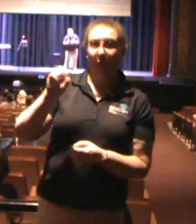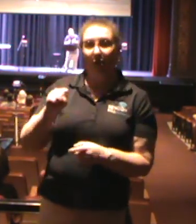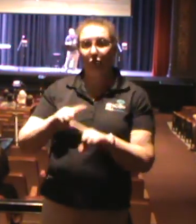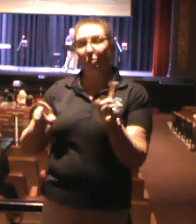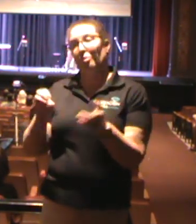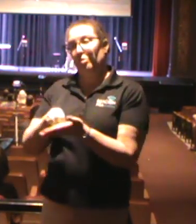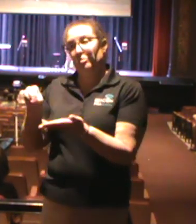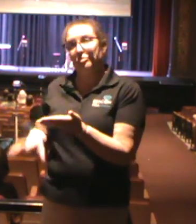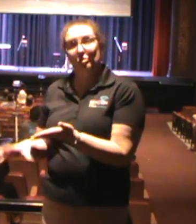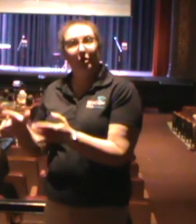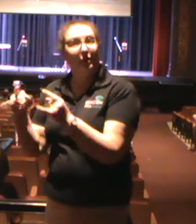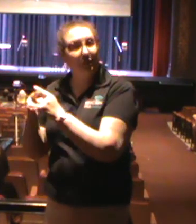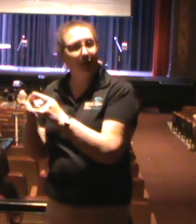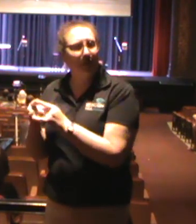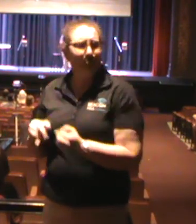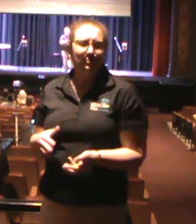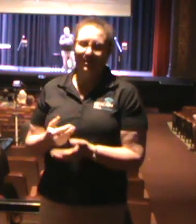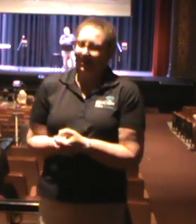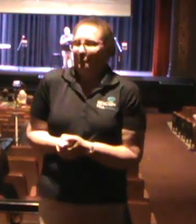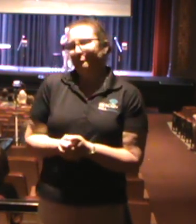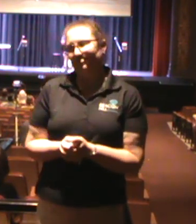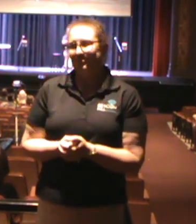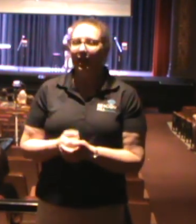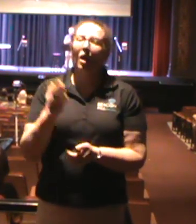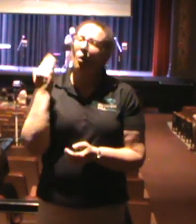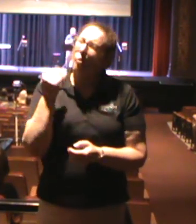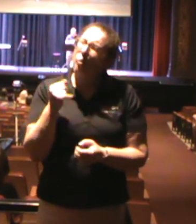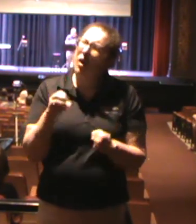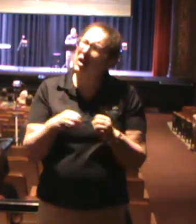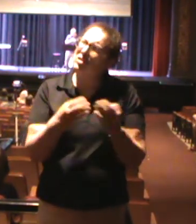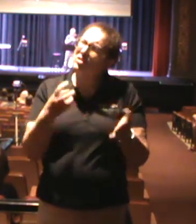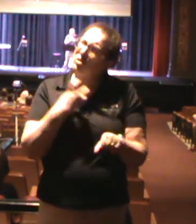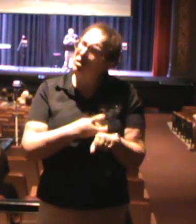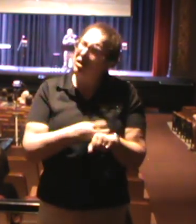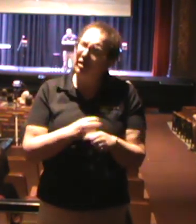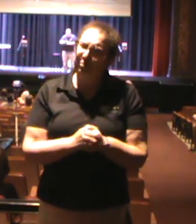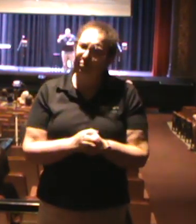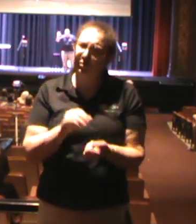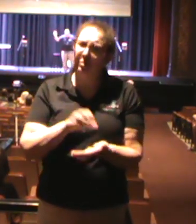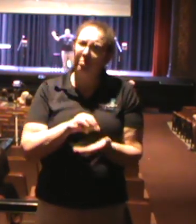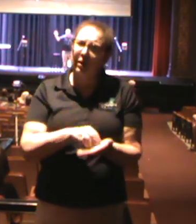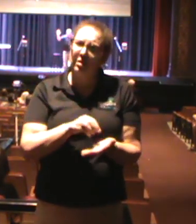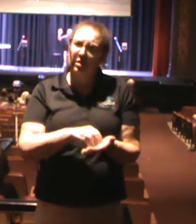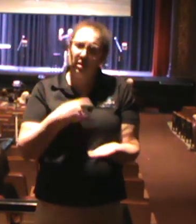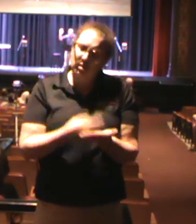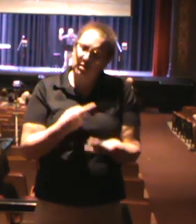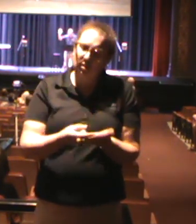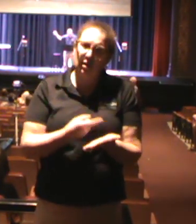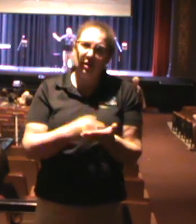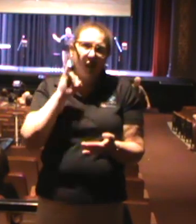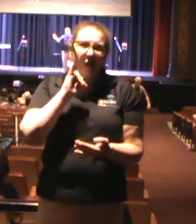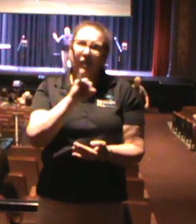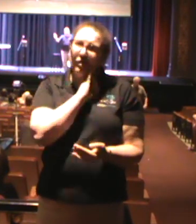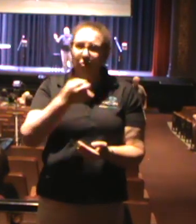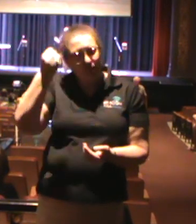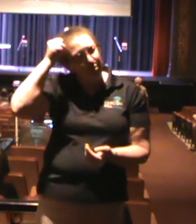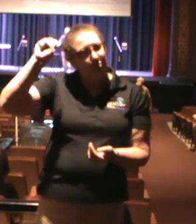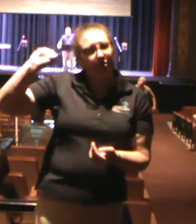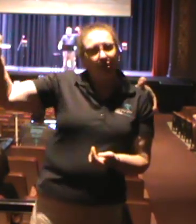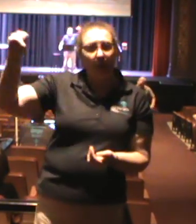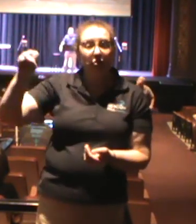why is this so tough? It's so tough because this passage deals with Israel's rejection of the Messiah,